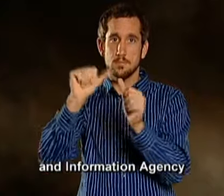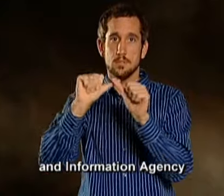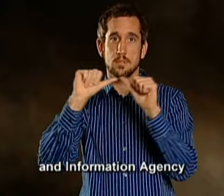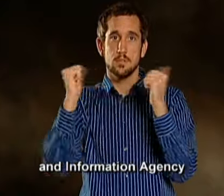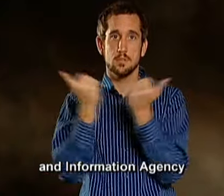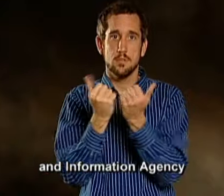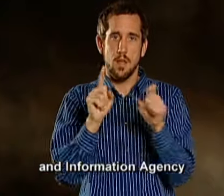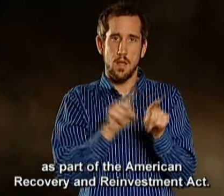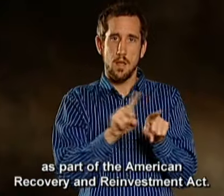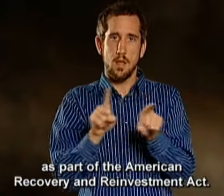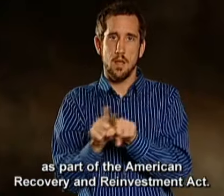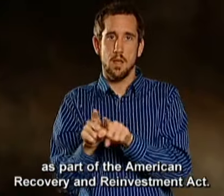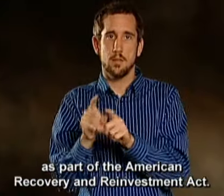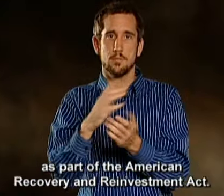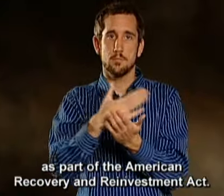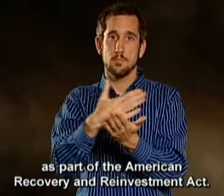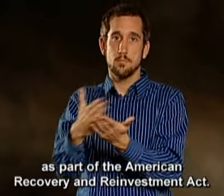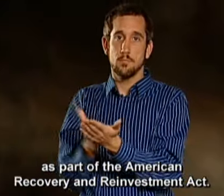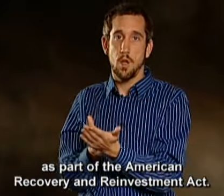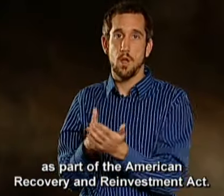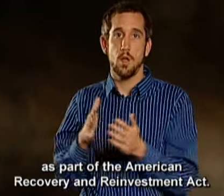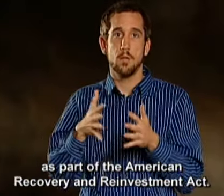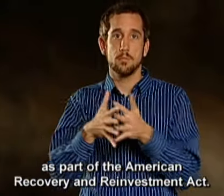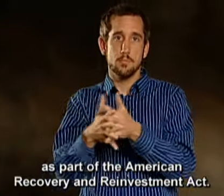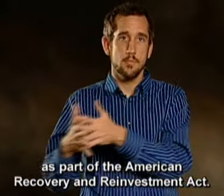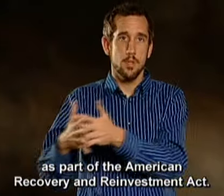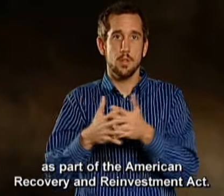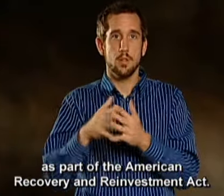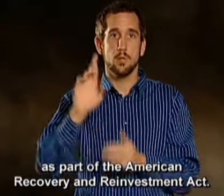as part of the American Recovery and Reinvestment Act.